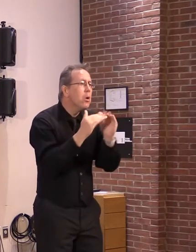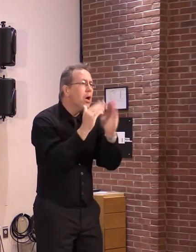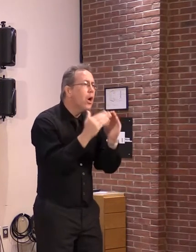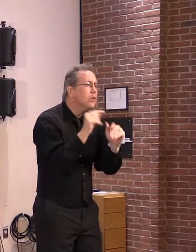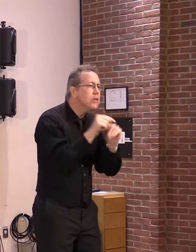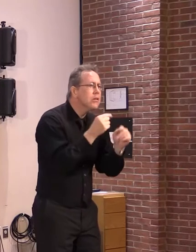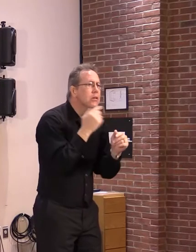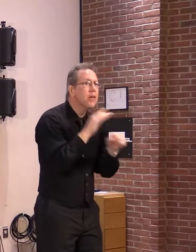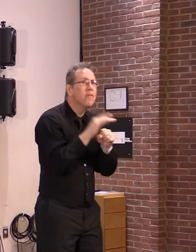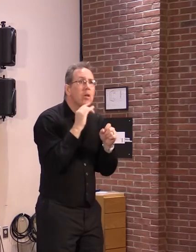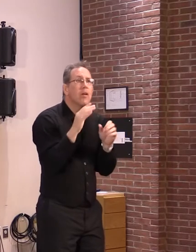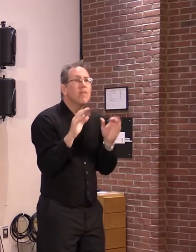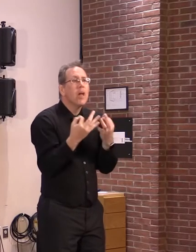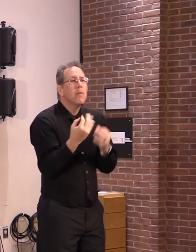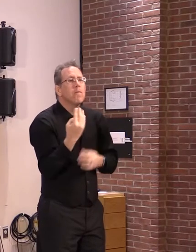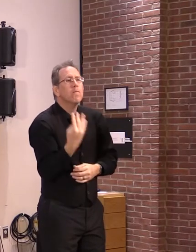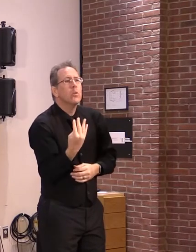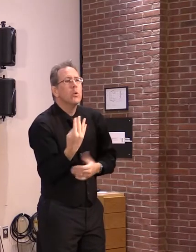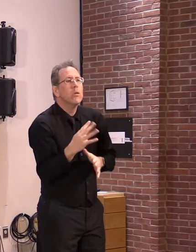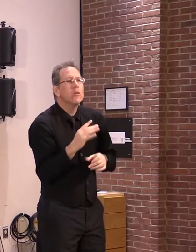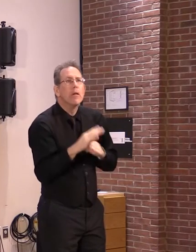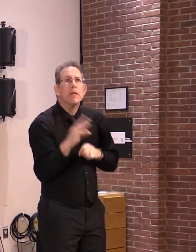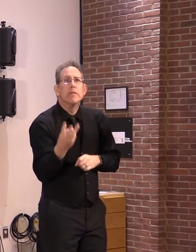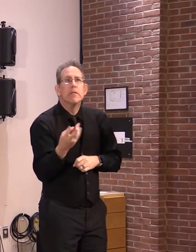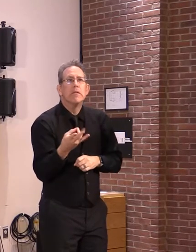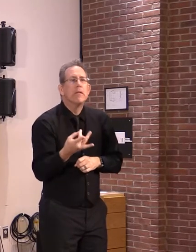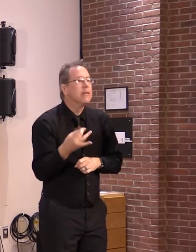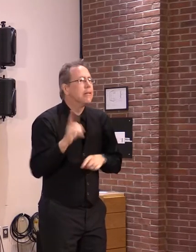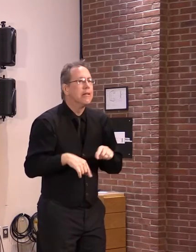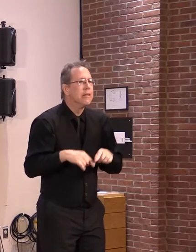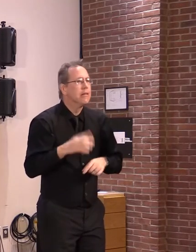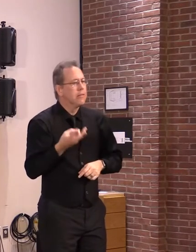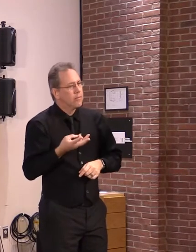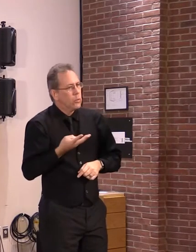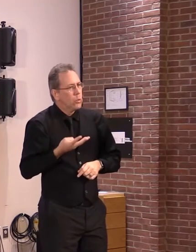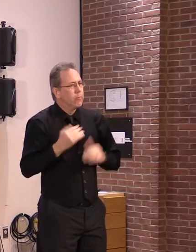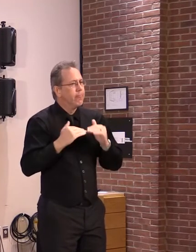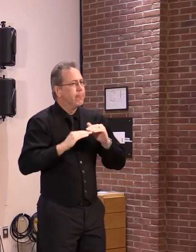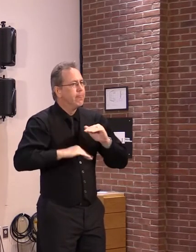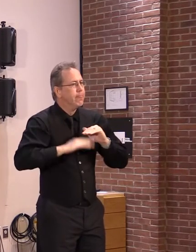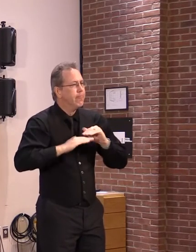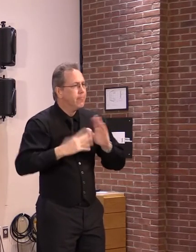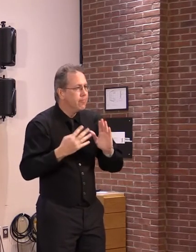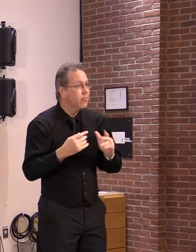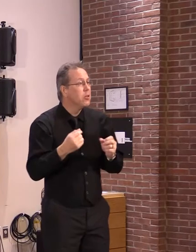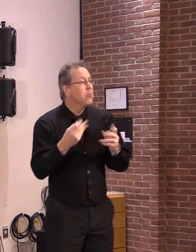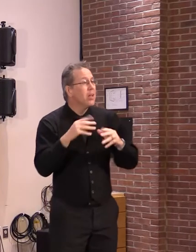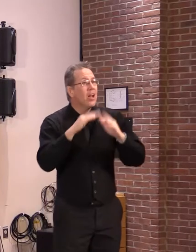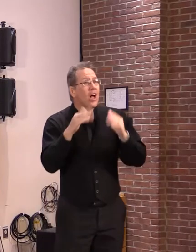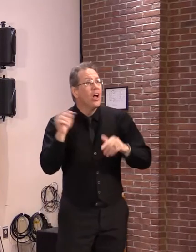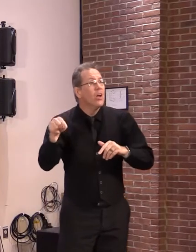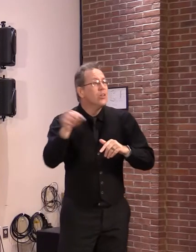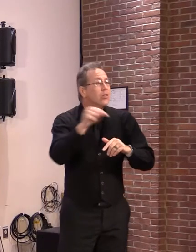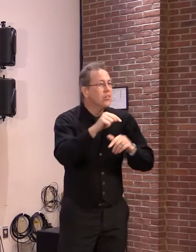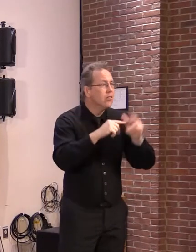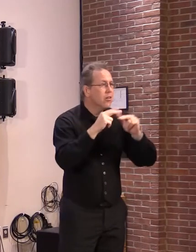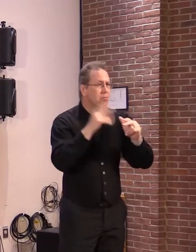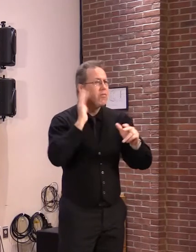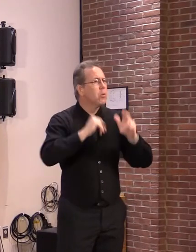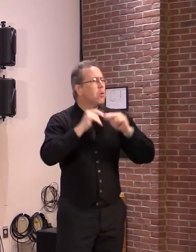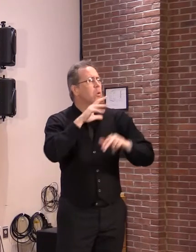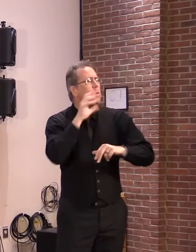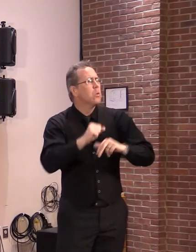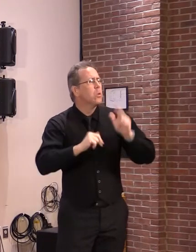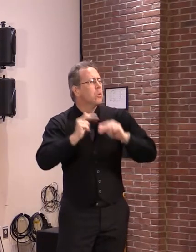of one, two, three person households. And much of our housing stock was built before 1960